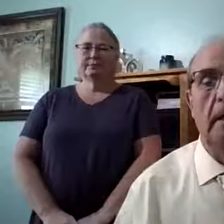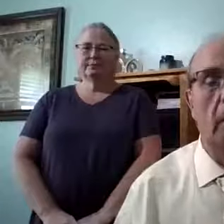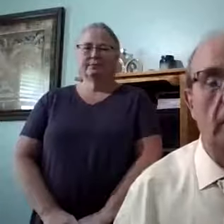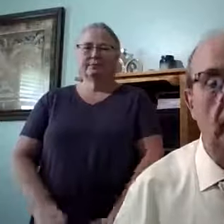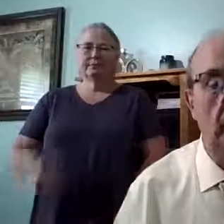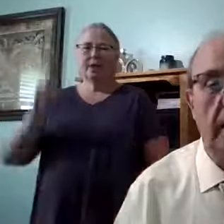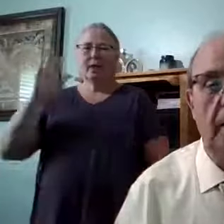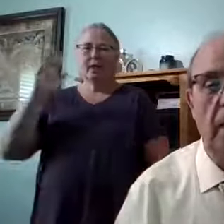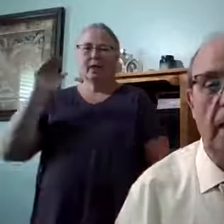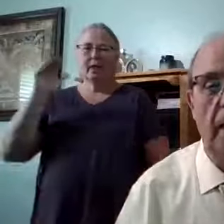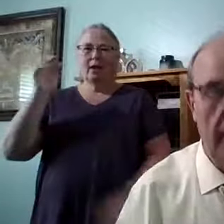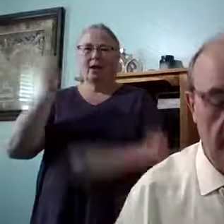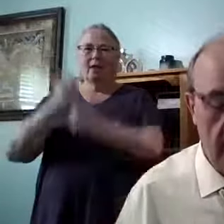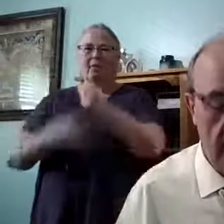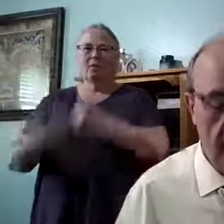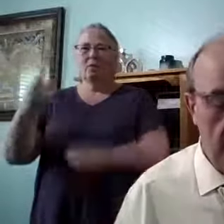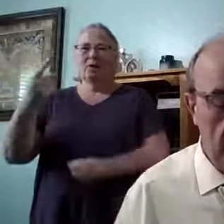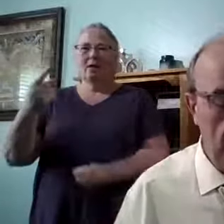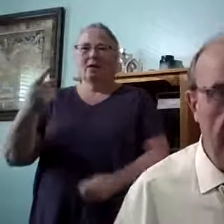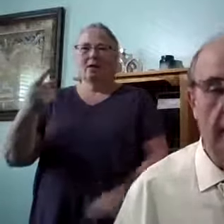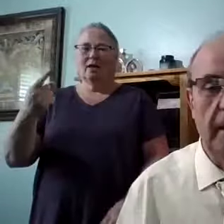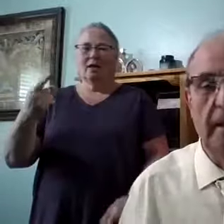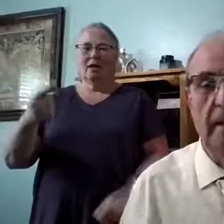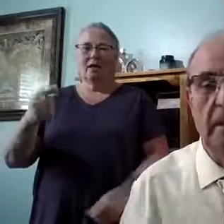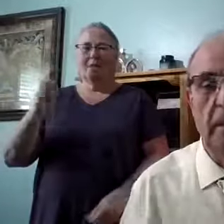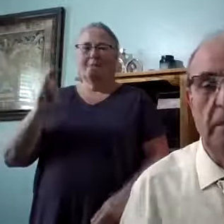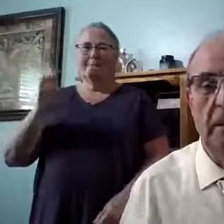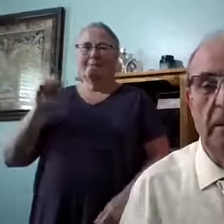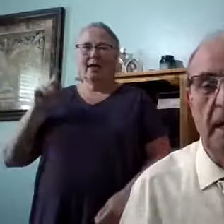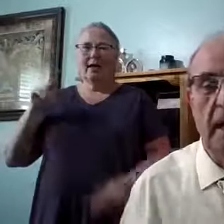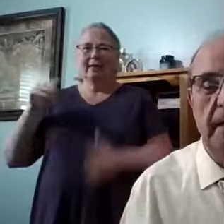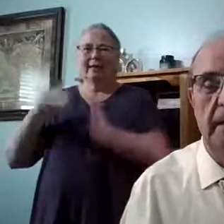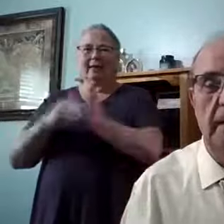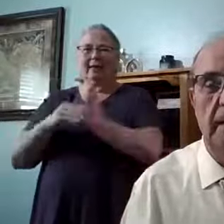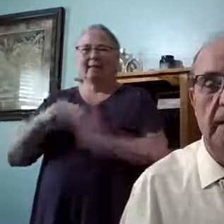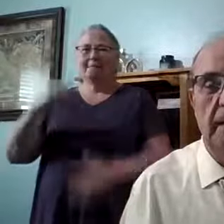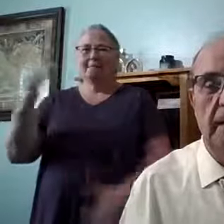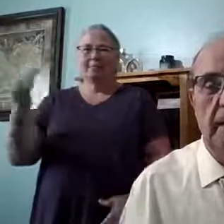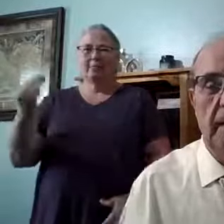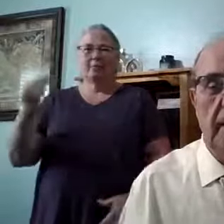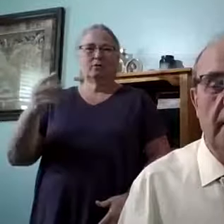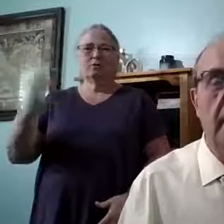Hello, everybody. We're back again Monday night.